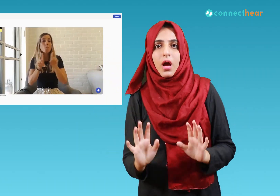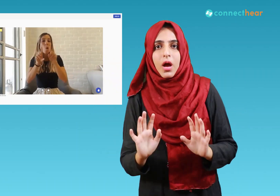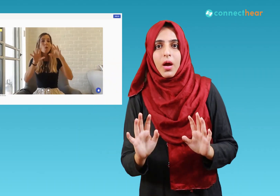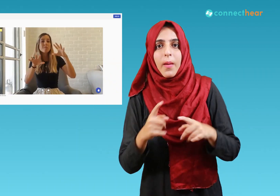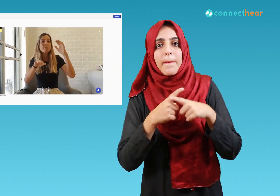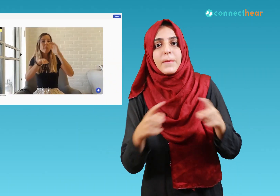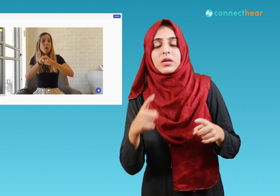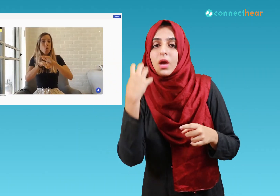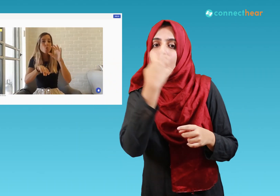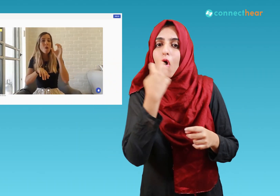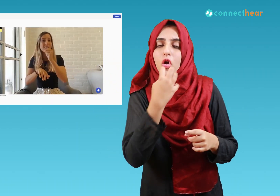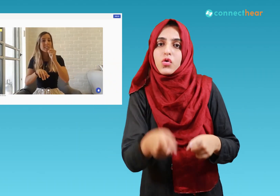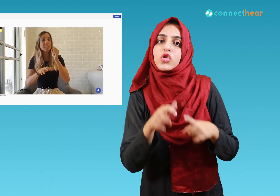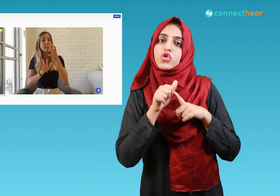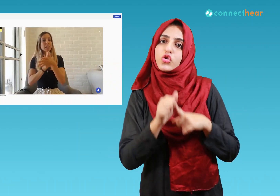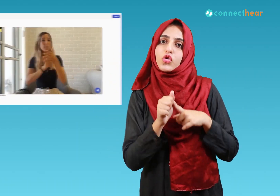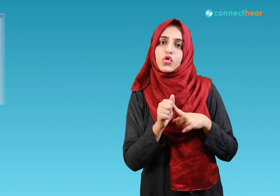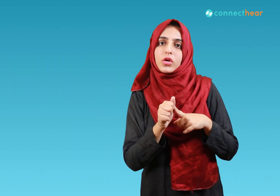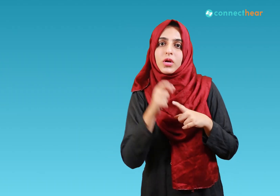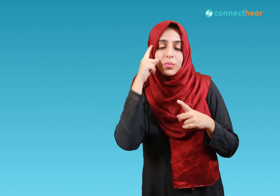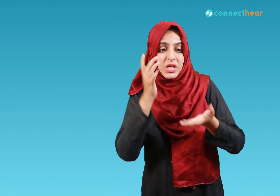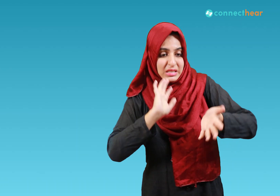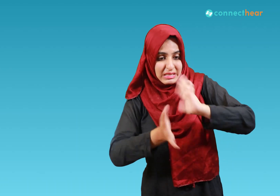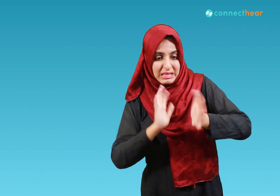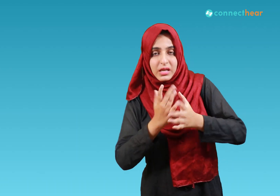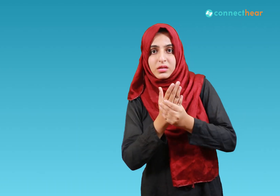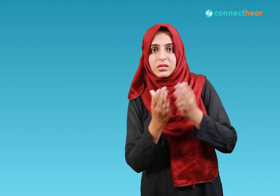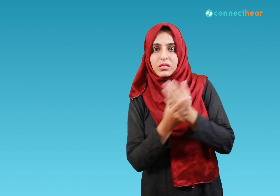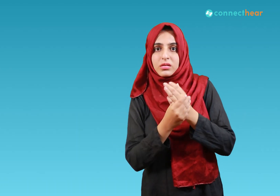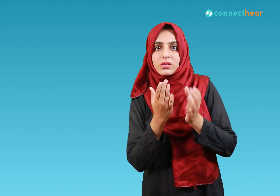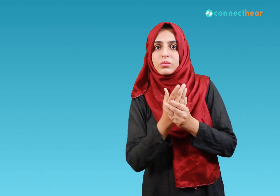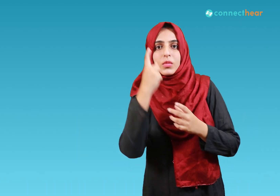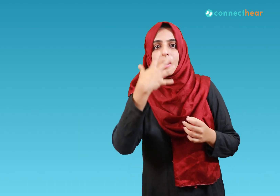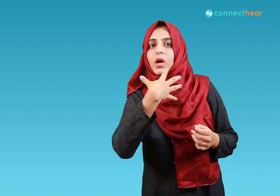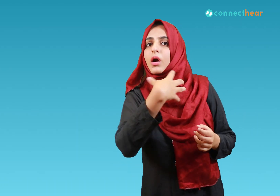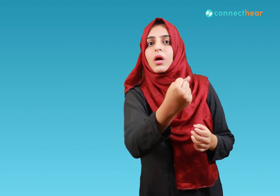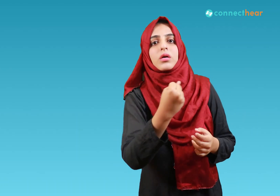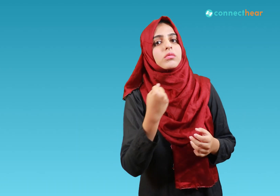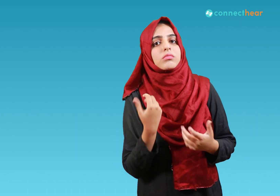audio a speech like sign language does feature does not unfortunately trigger